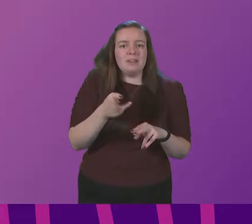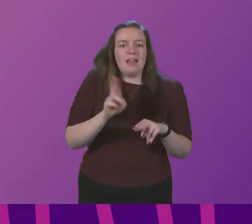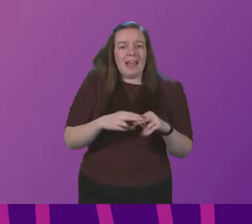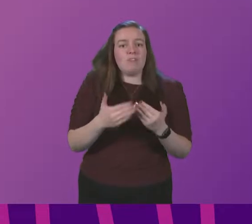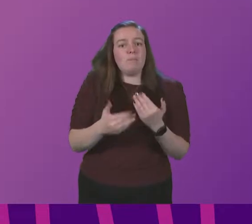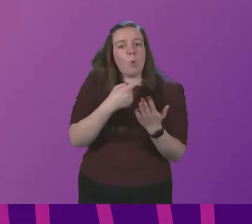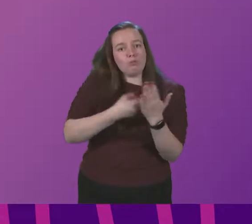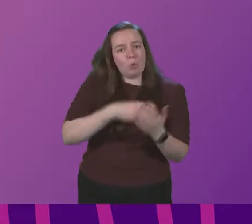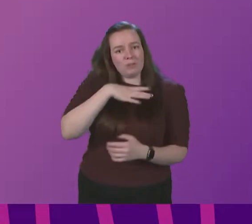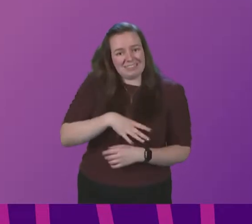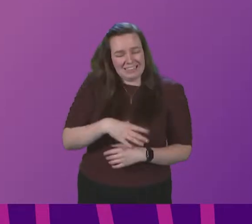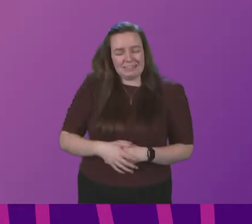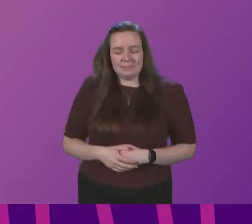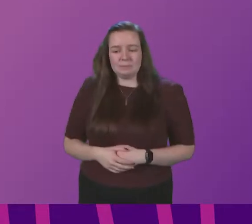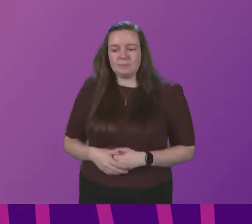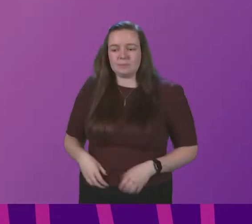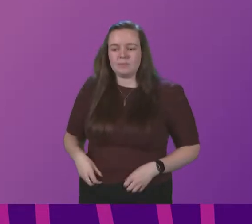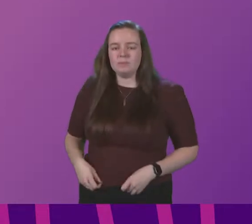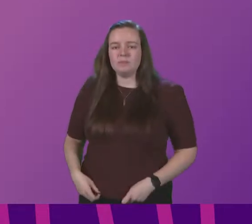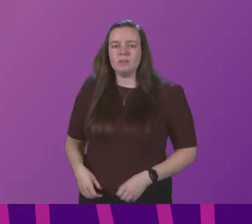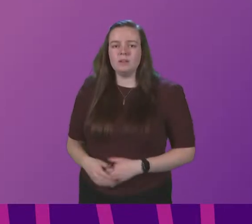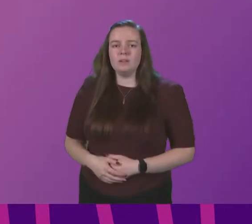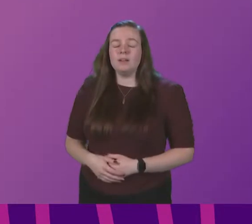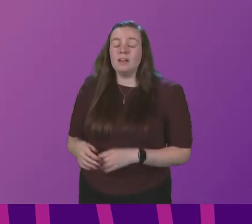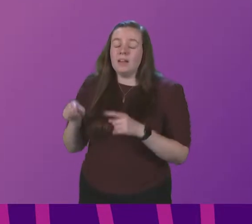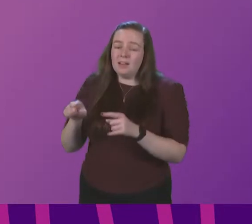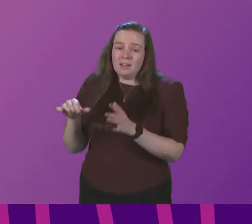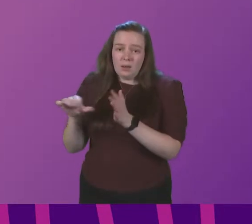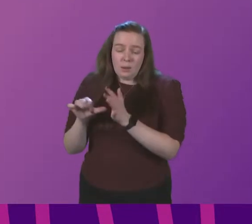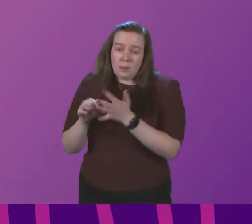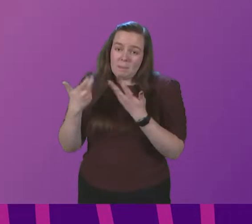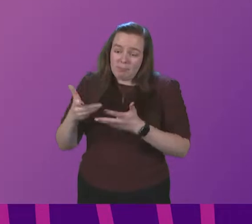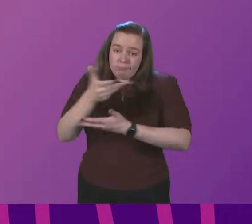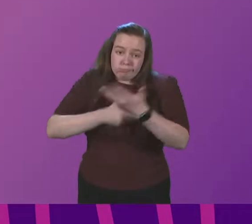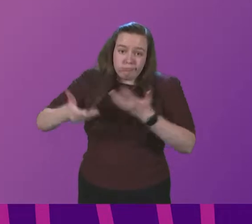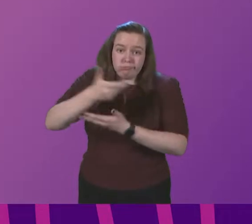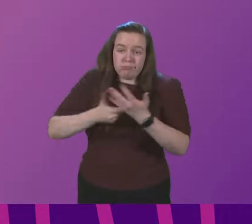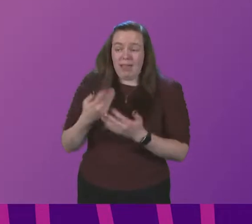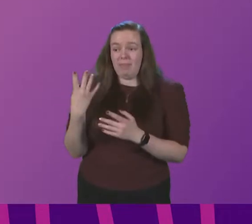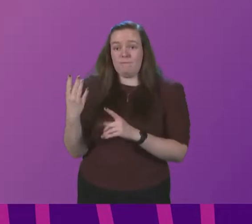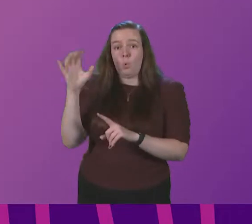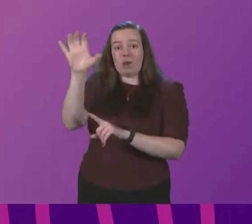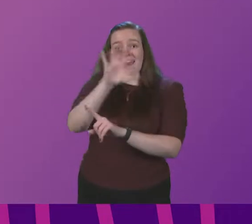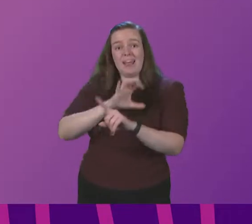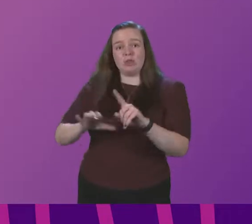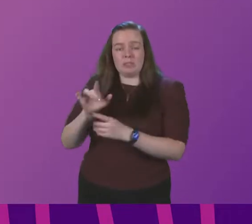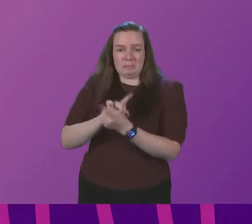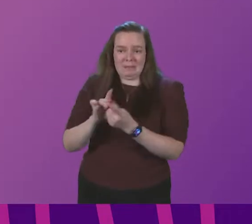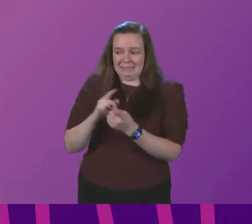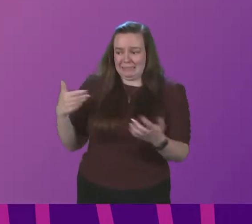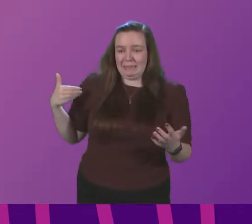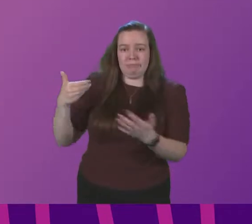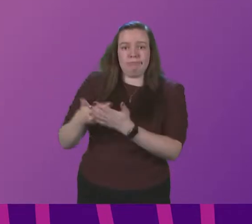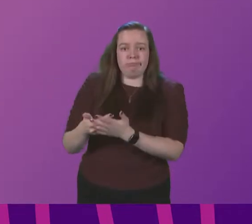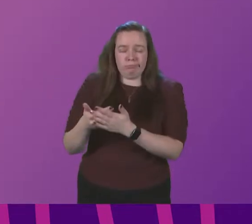measures are needed? First Minister. This is an issue we've discussed very constructively in Four Nations meetings over the course of